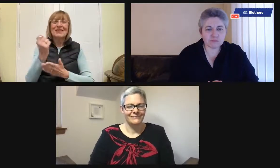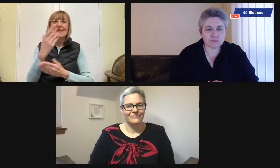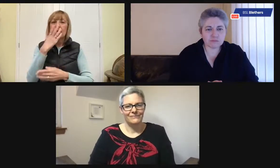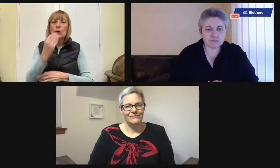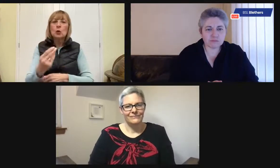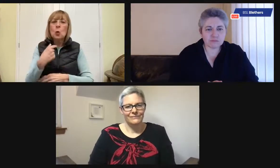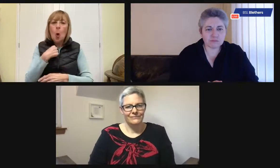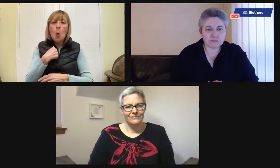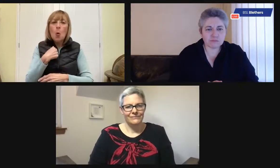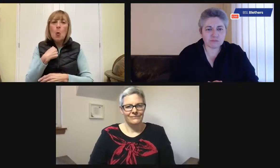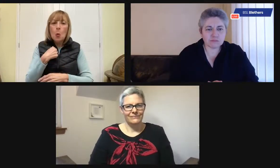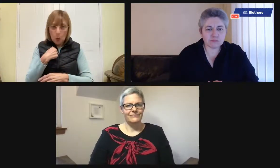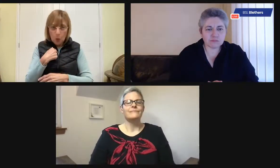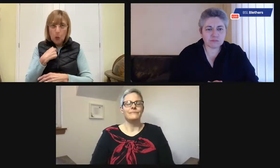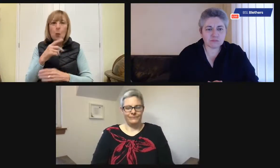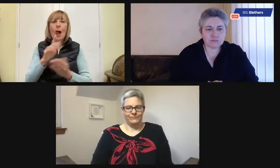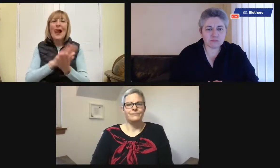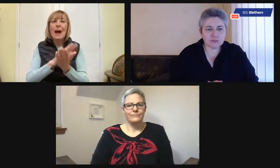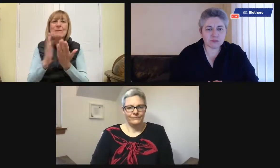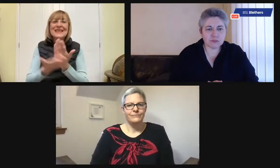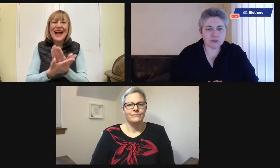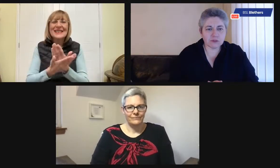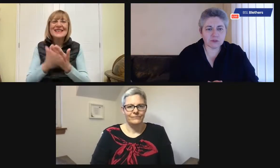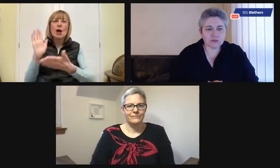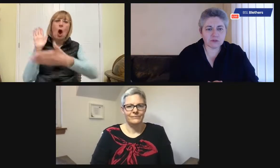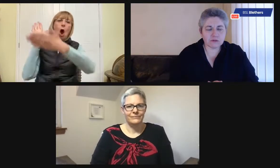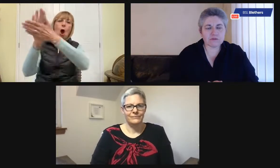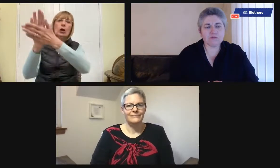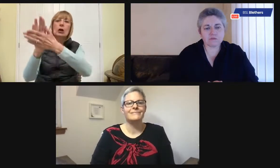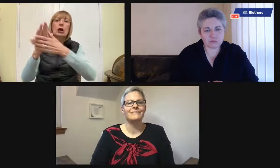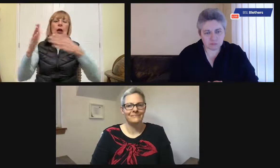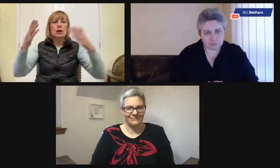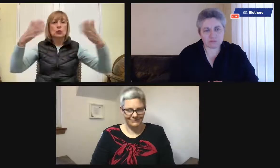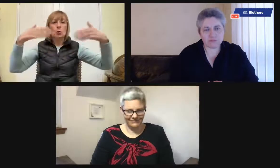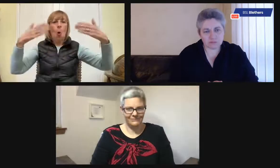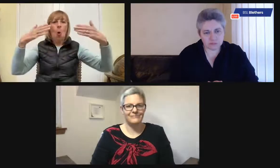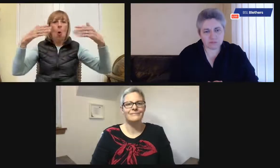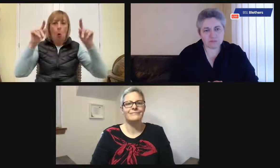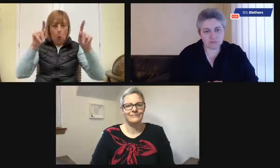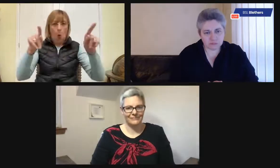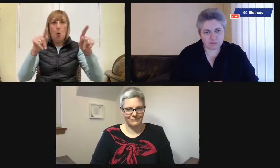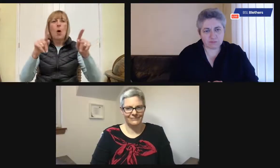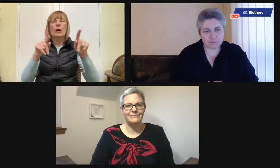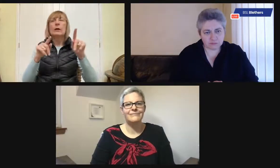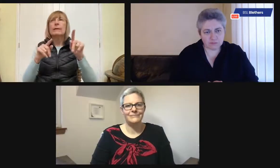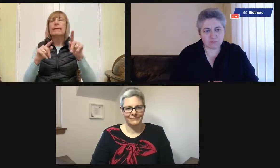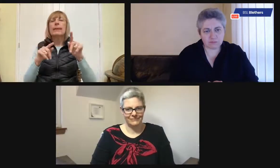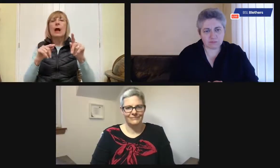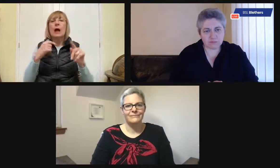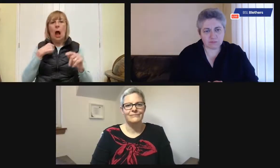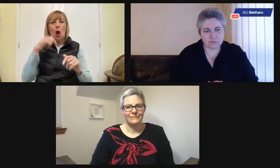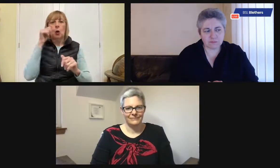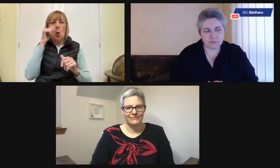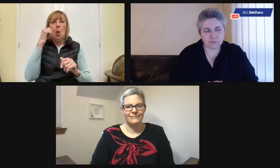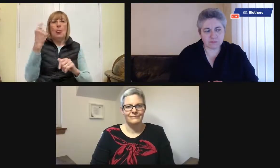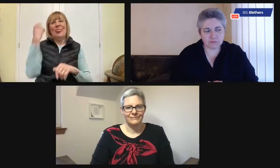did was I did print out photographs. I laminated those and I stuck them on the cupboard doors.